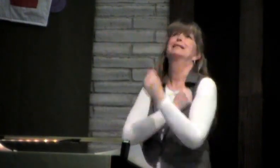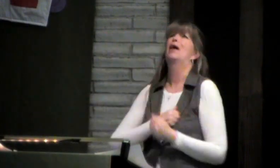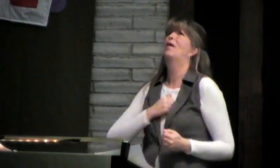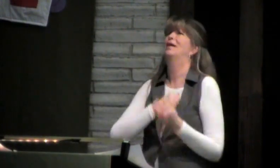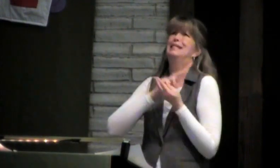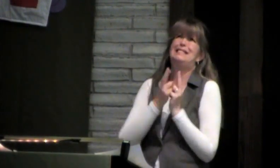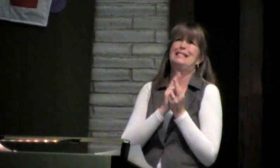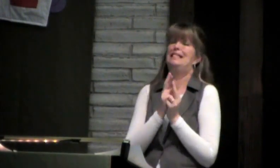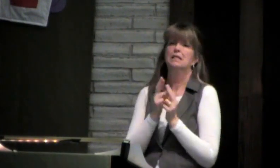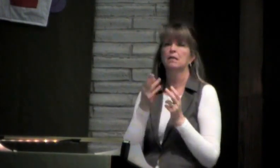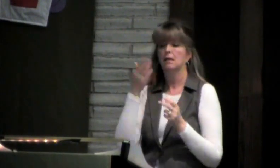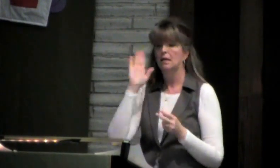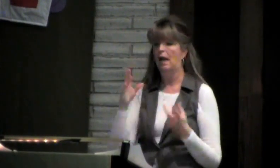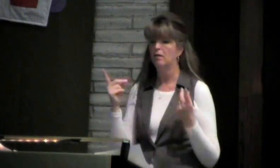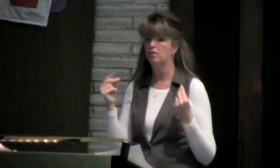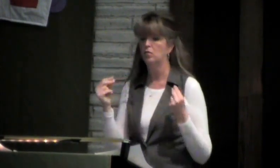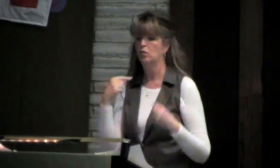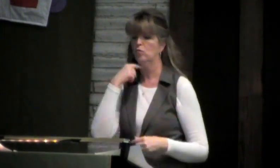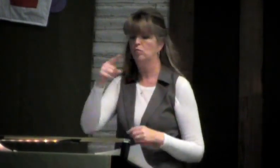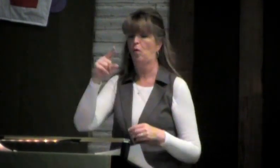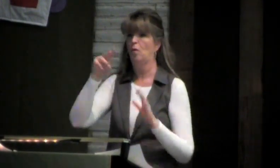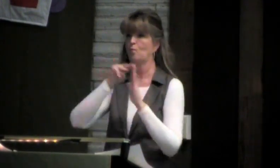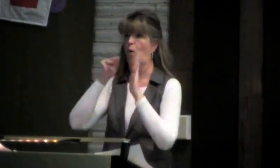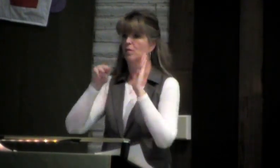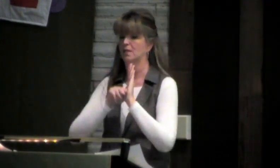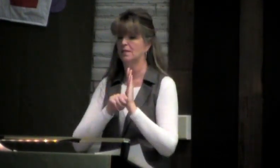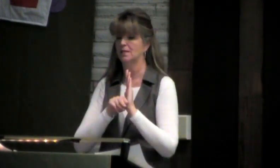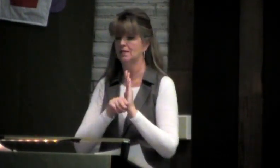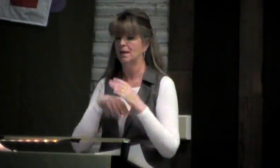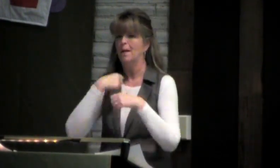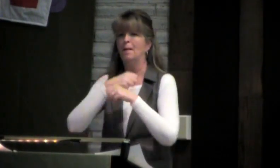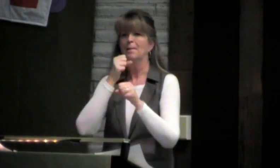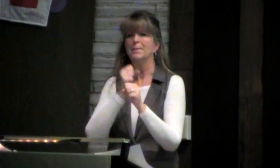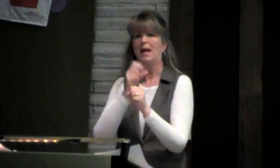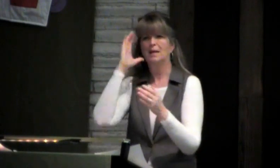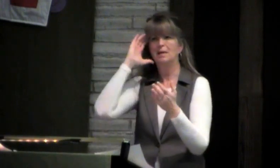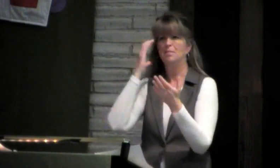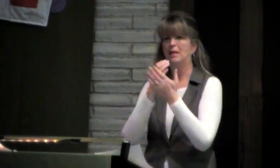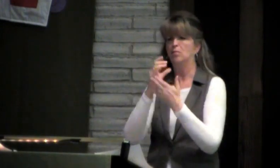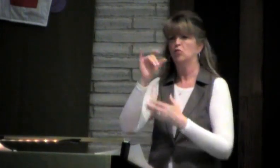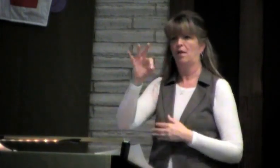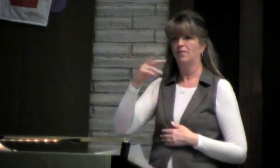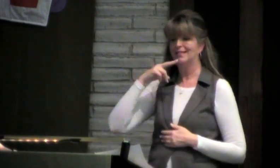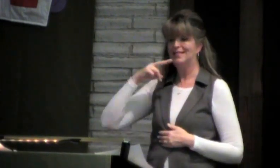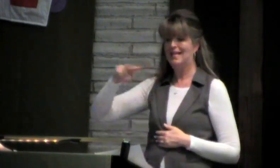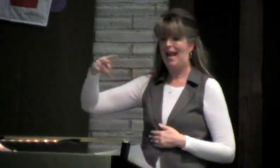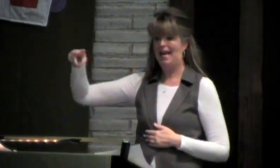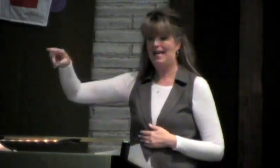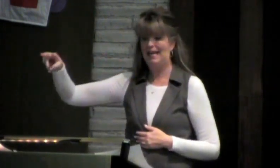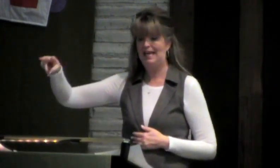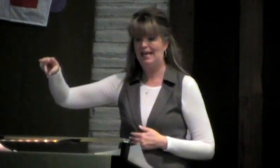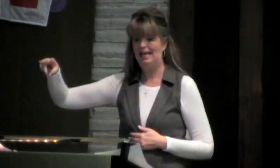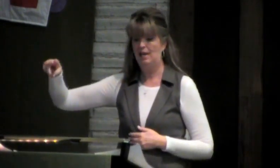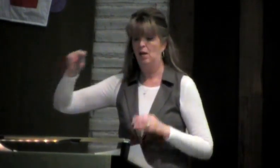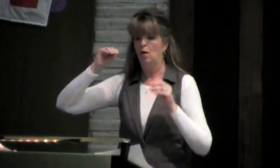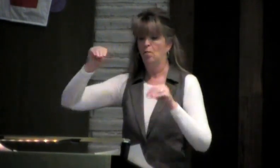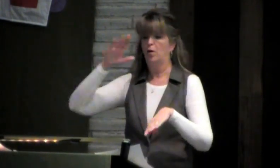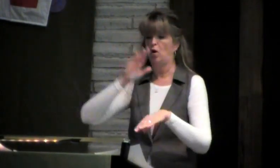because they didn't want to be killed by the snake. So God told Moses to make a picture of the snake,